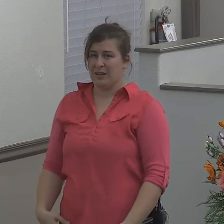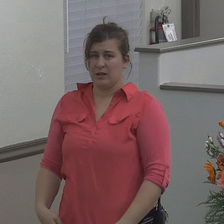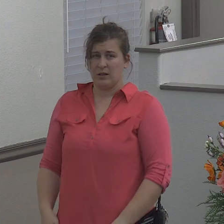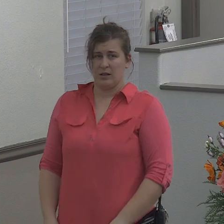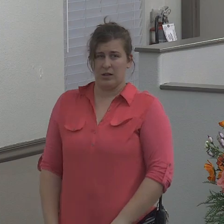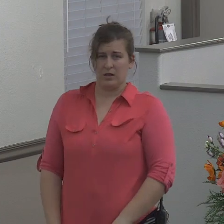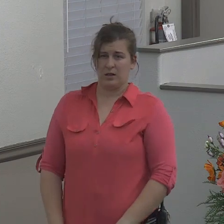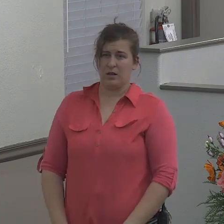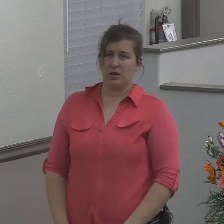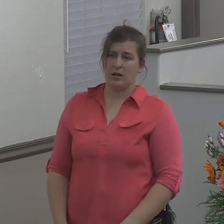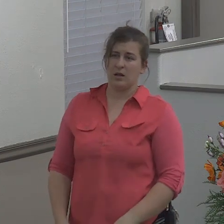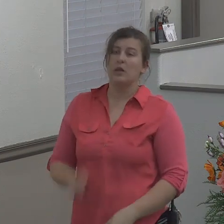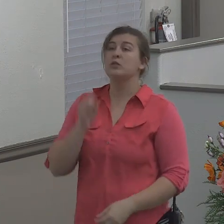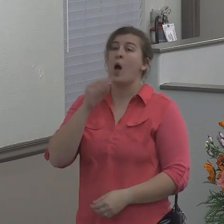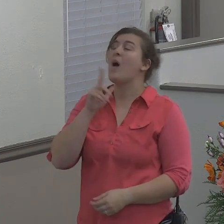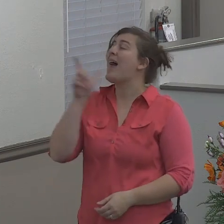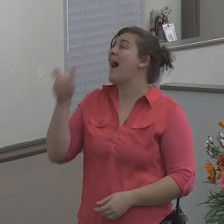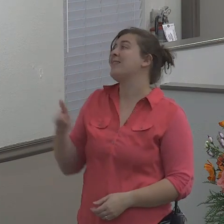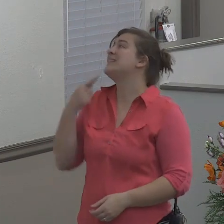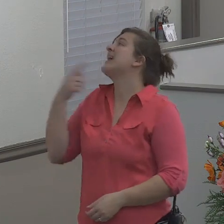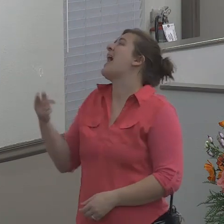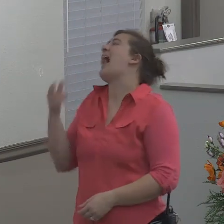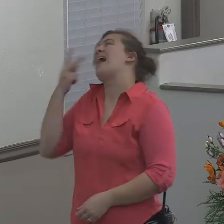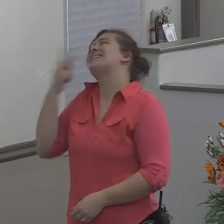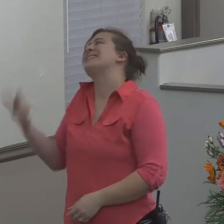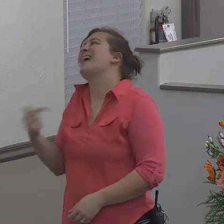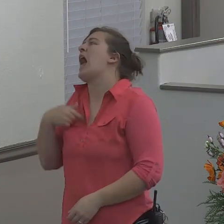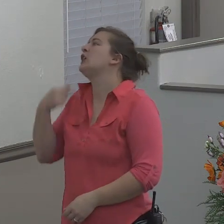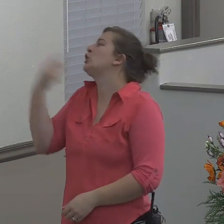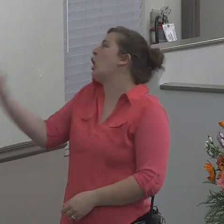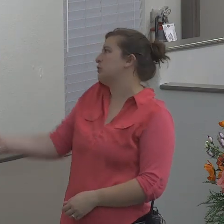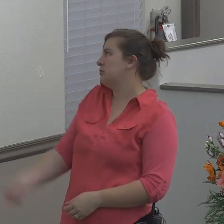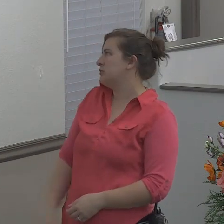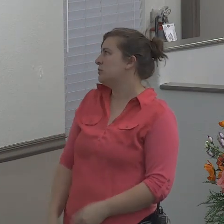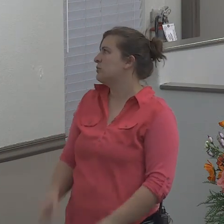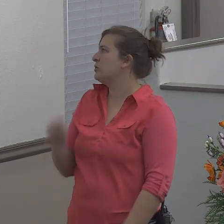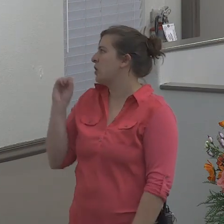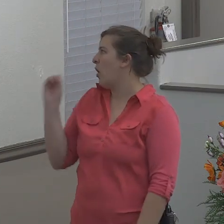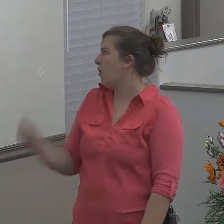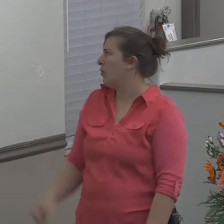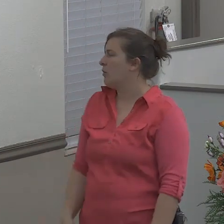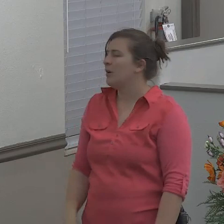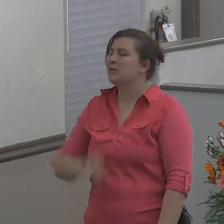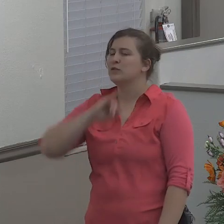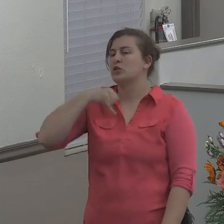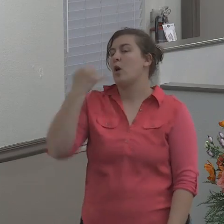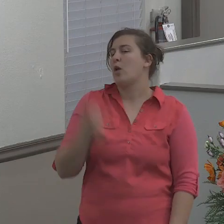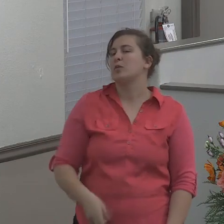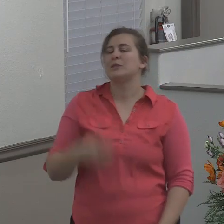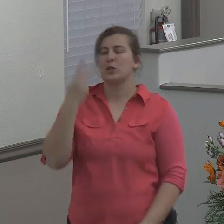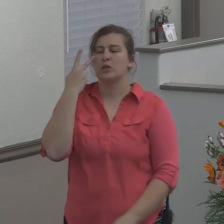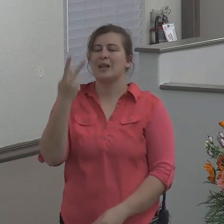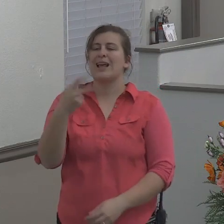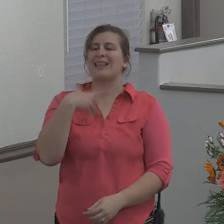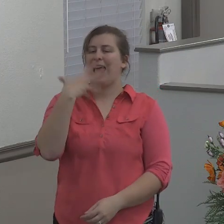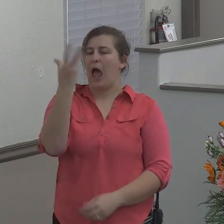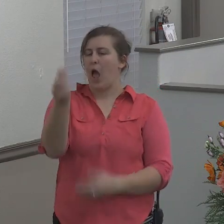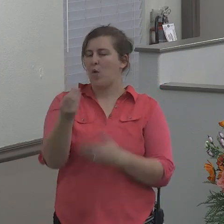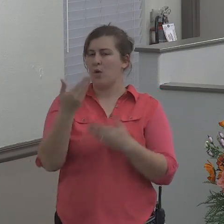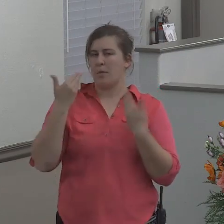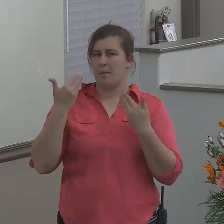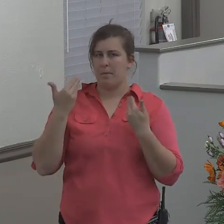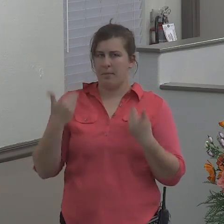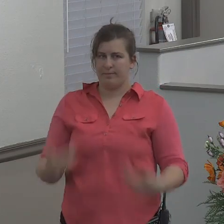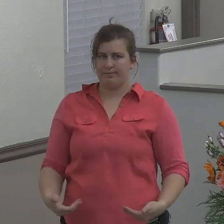see I told you so Jonah was looking at their outward parts in first Samuel chapter